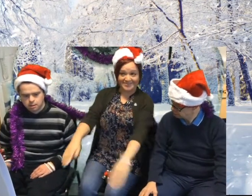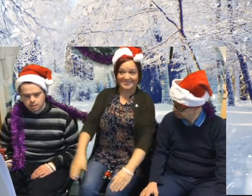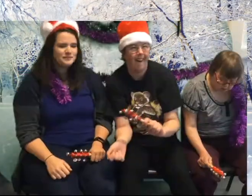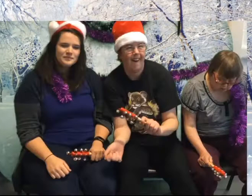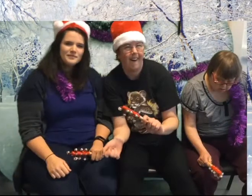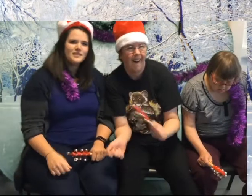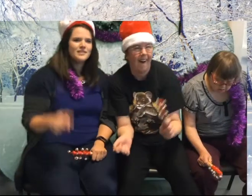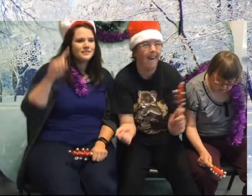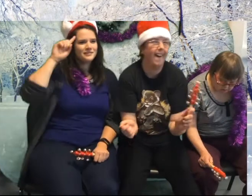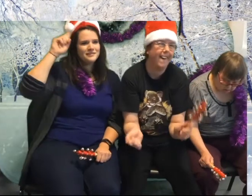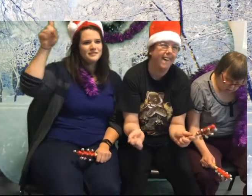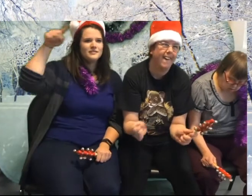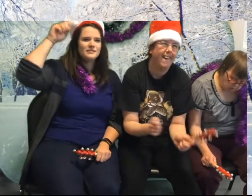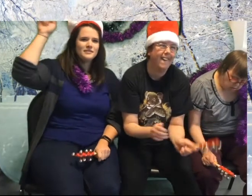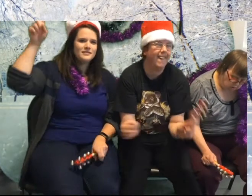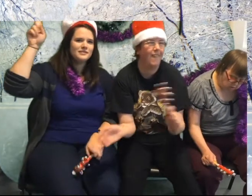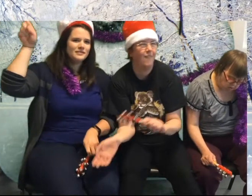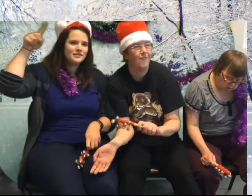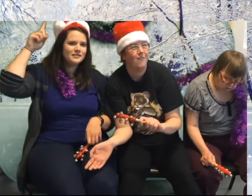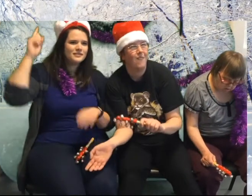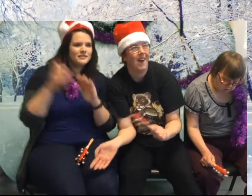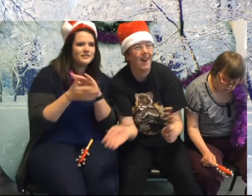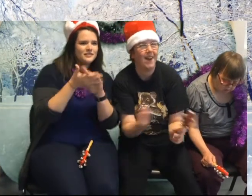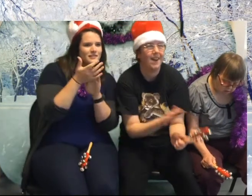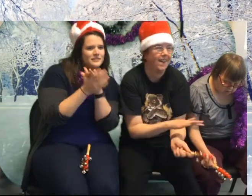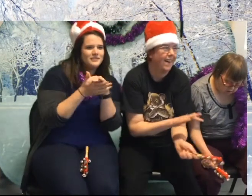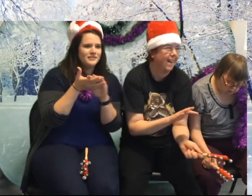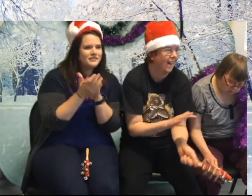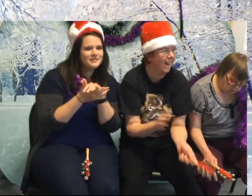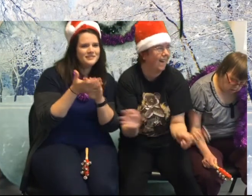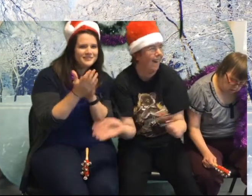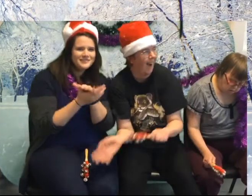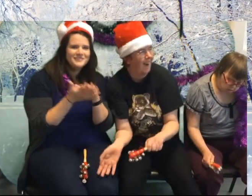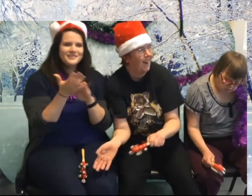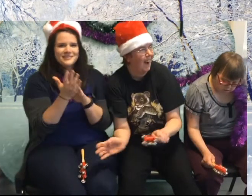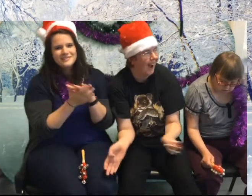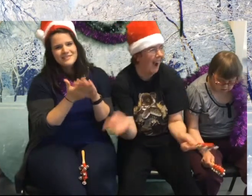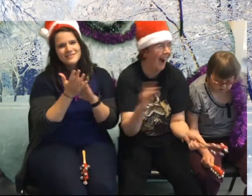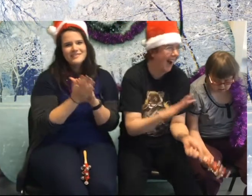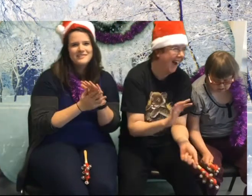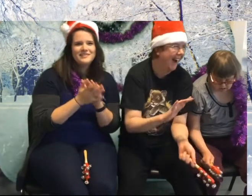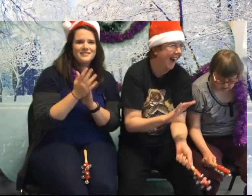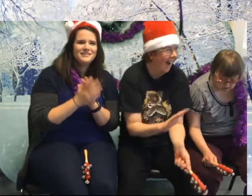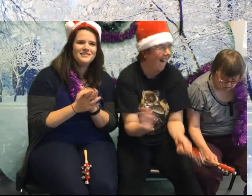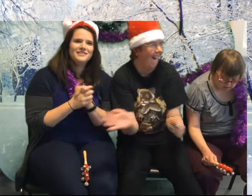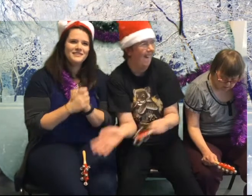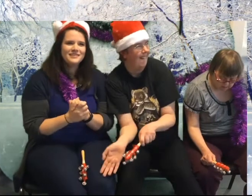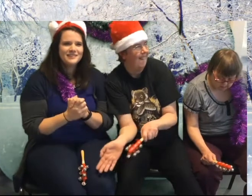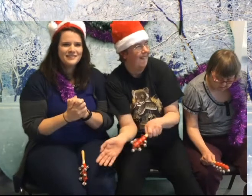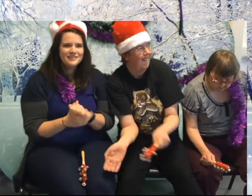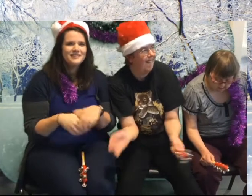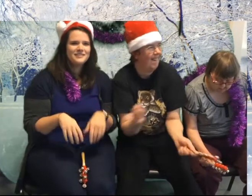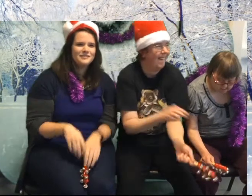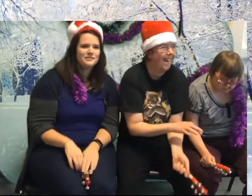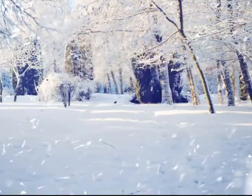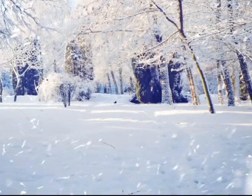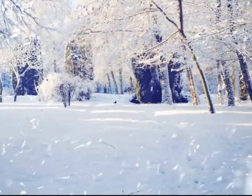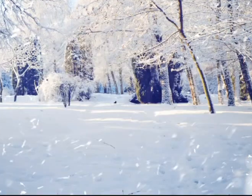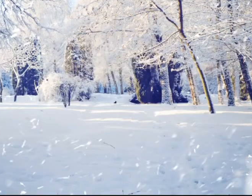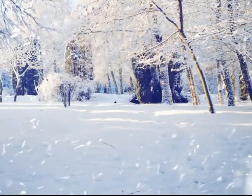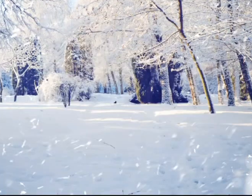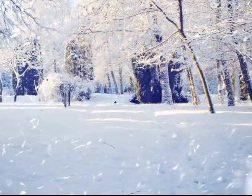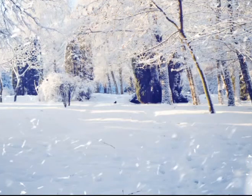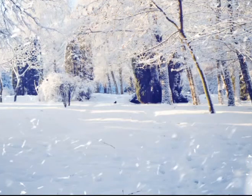Later on we'll conspire As we dream by the fire